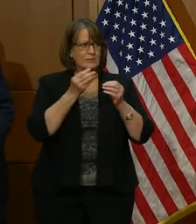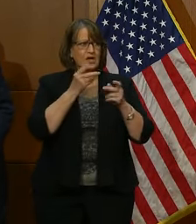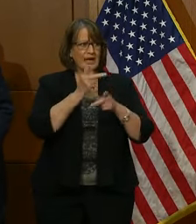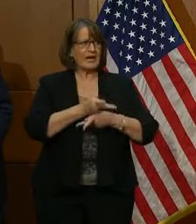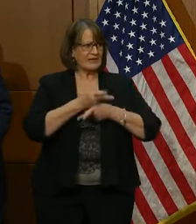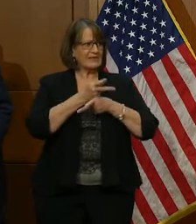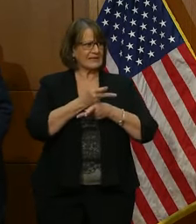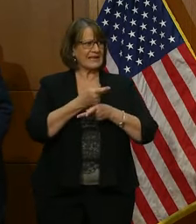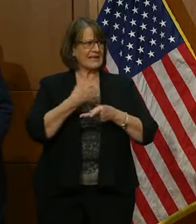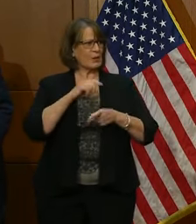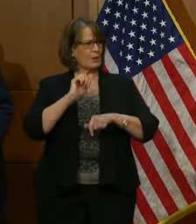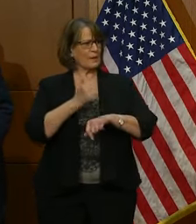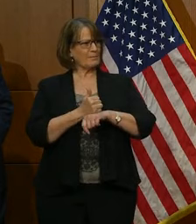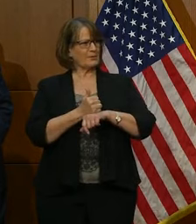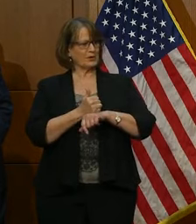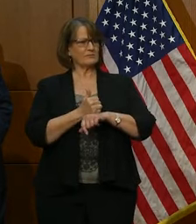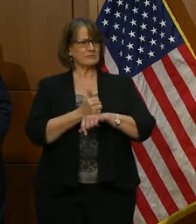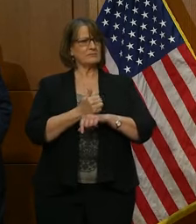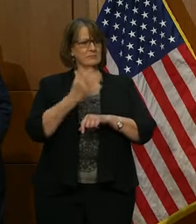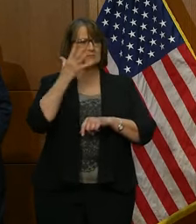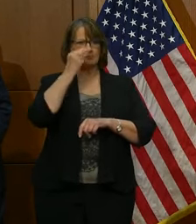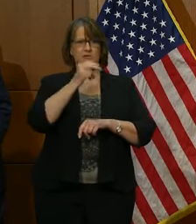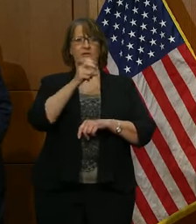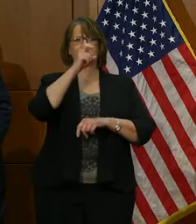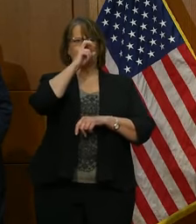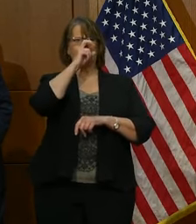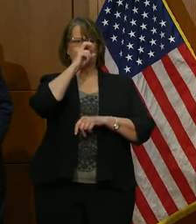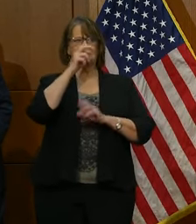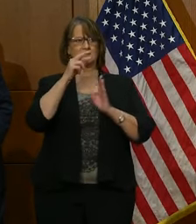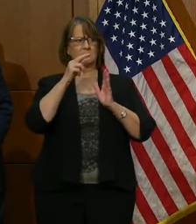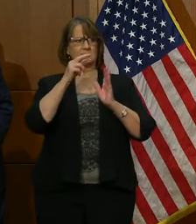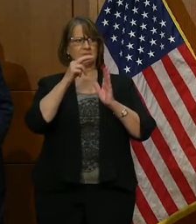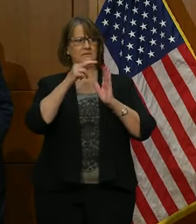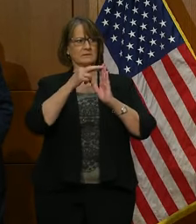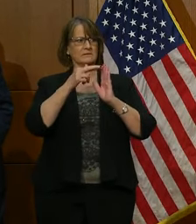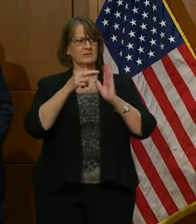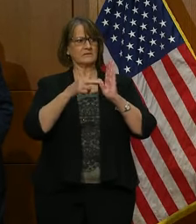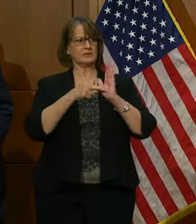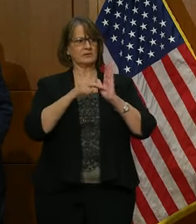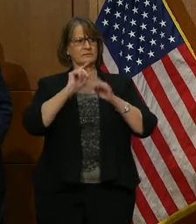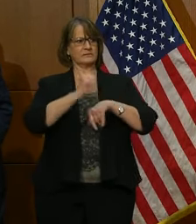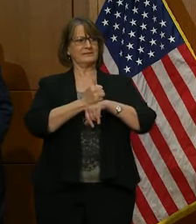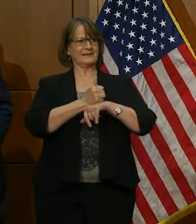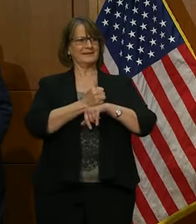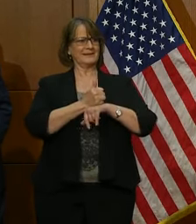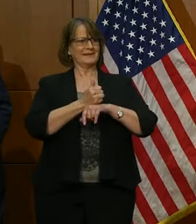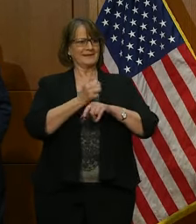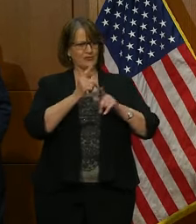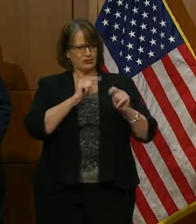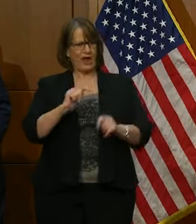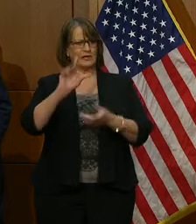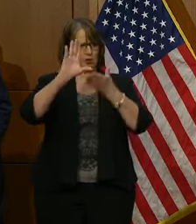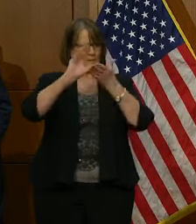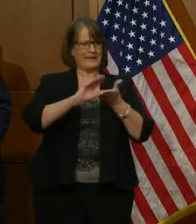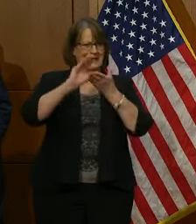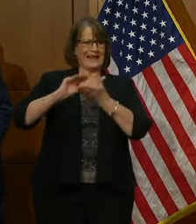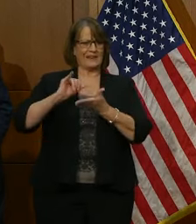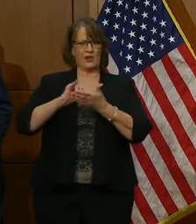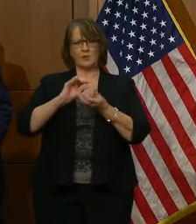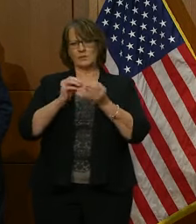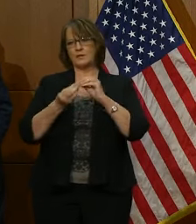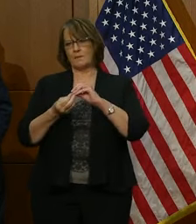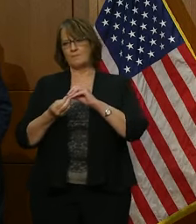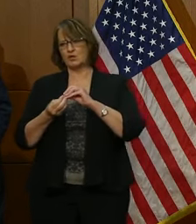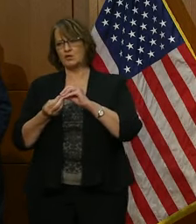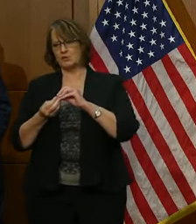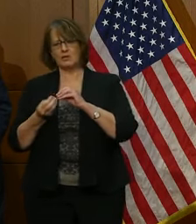some, you I think very stringent restrictions in place, taking measures to mitigate those numbers. You know what those